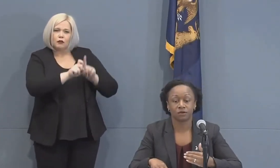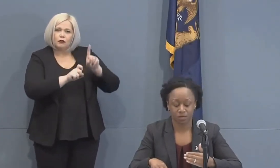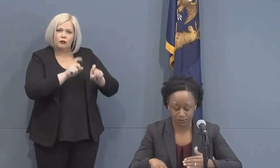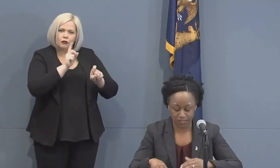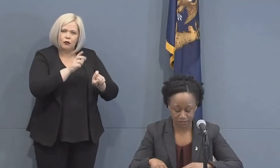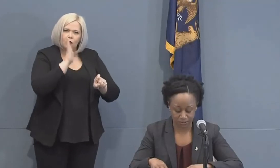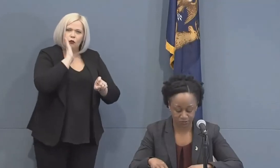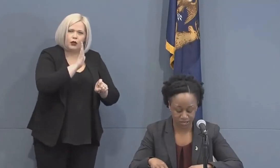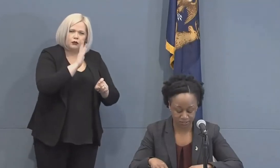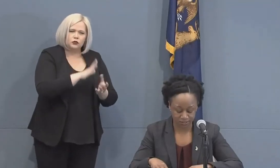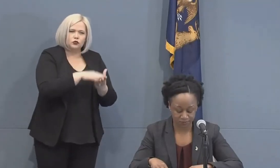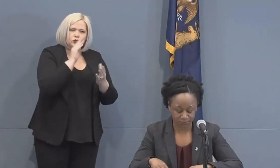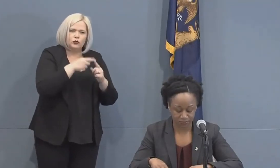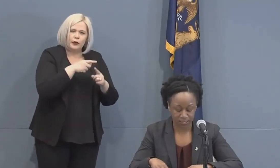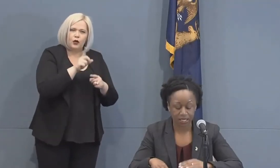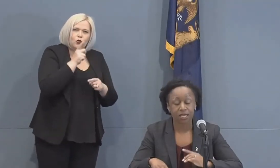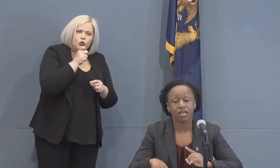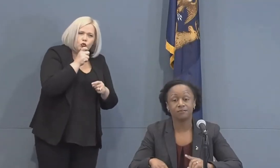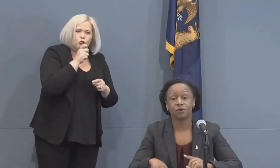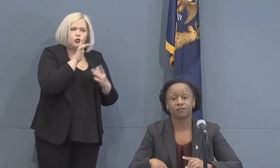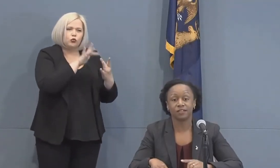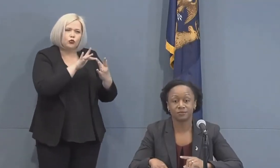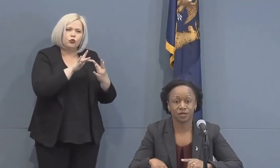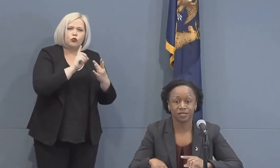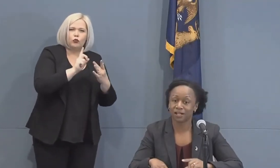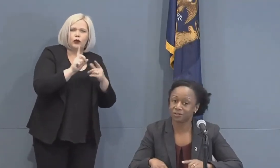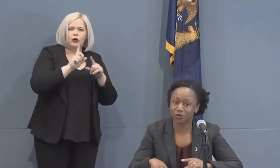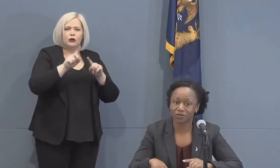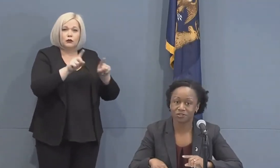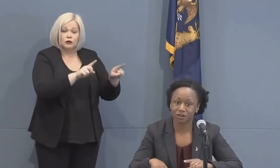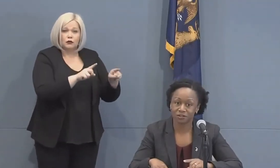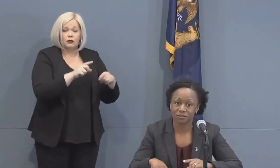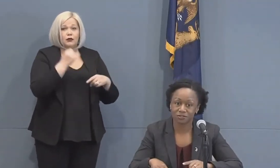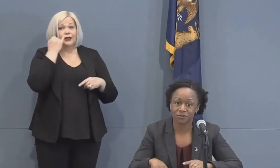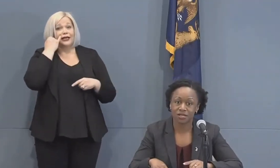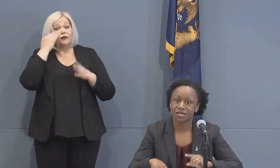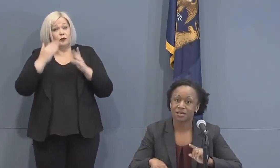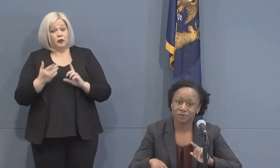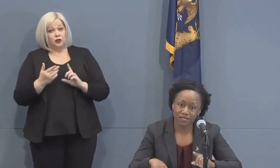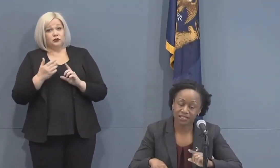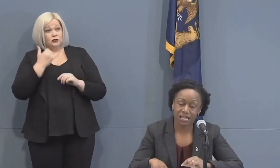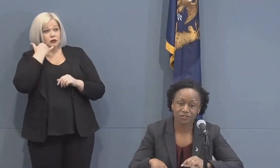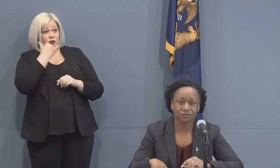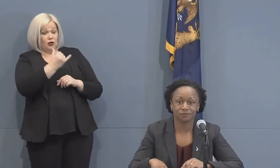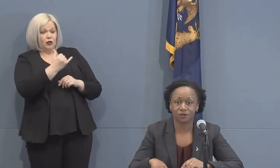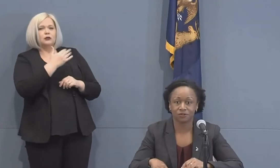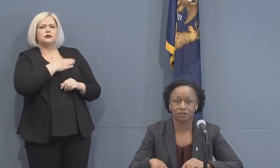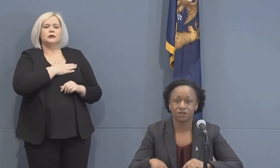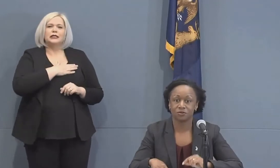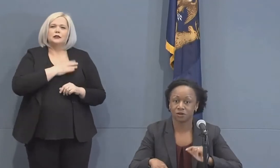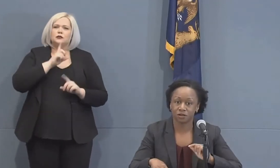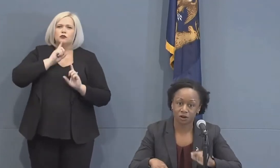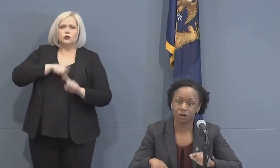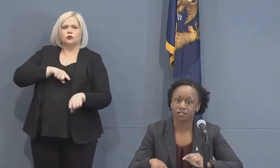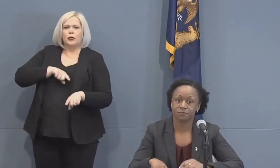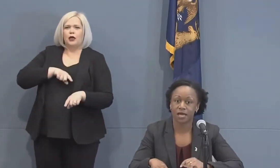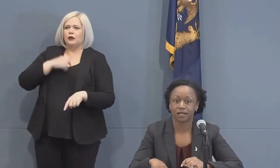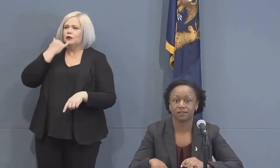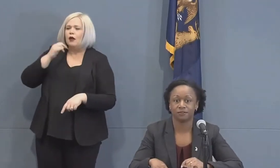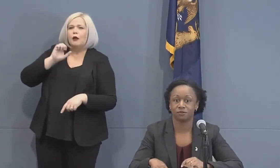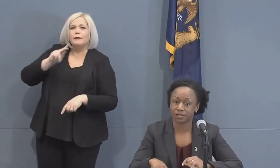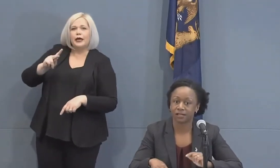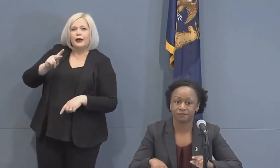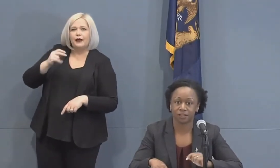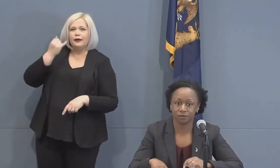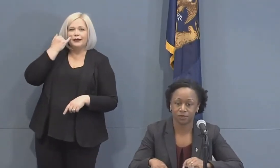important public health advice. If one of these public health workers calls you, please answer the phone or call us